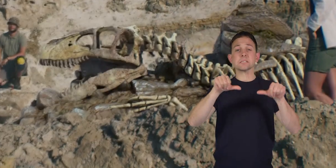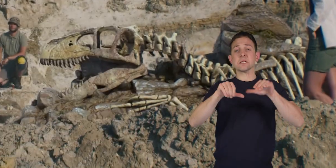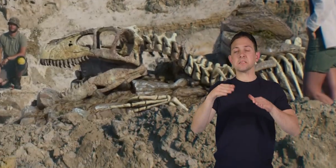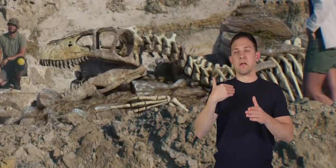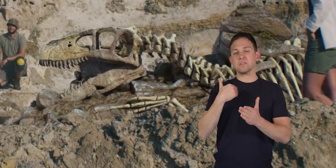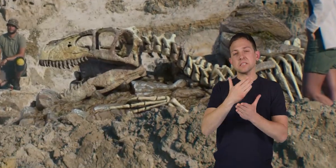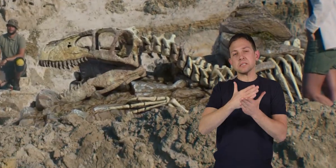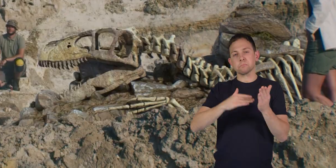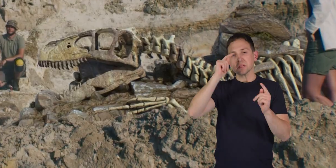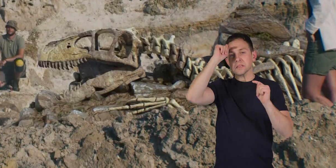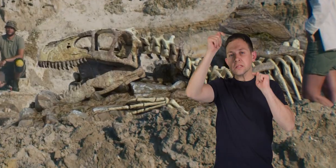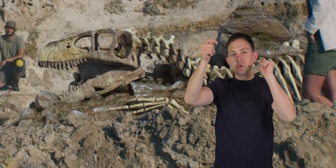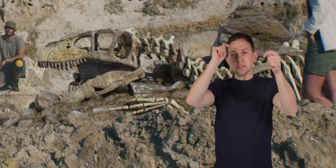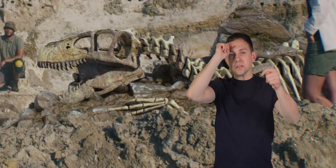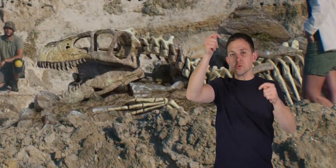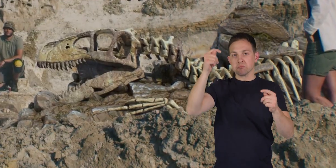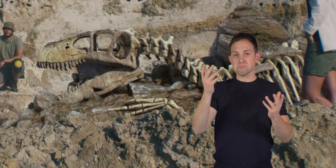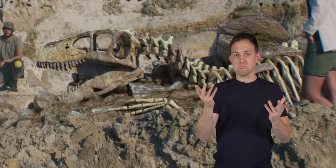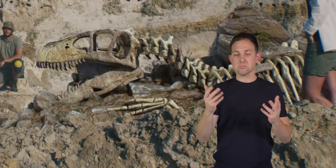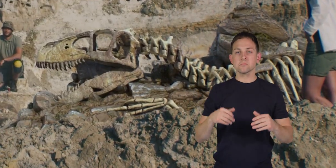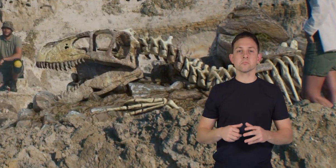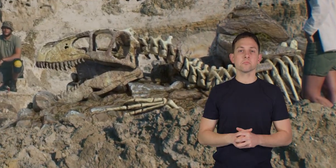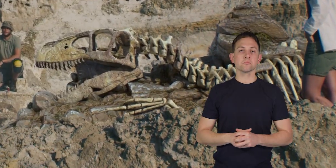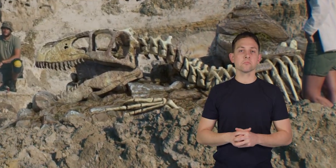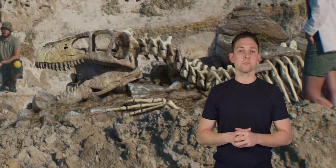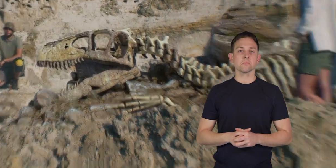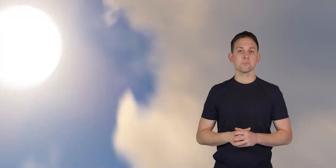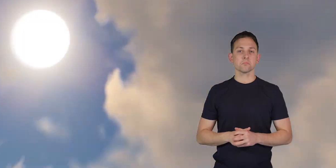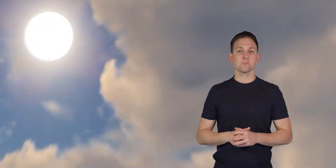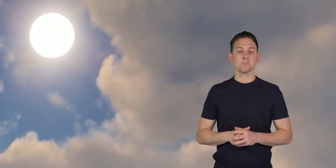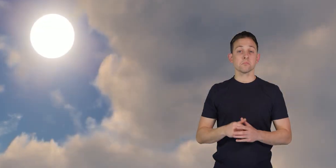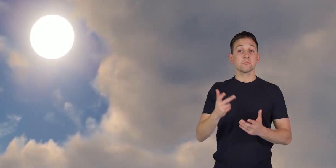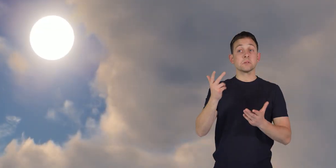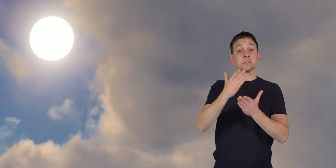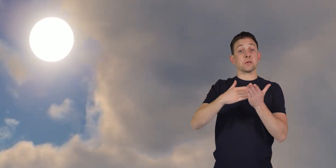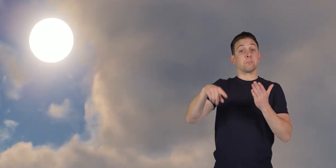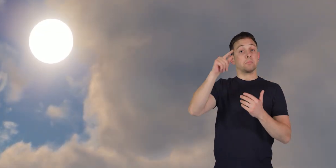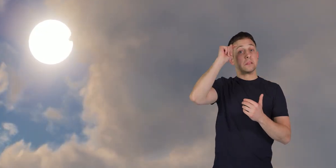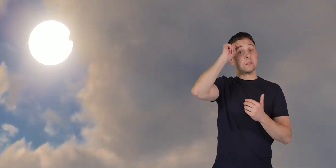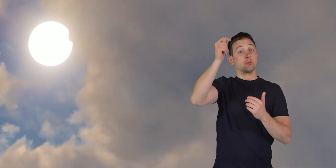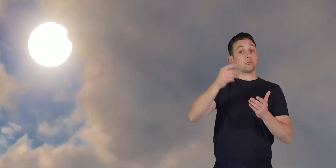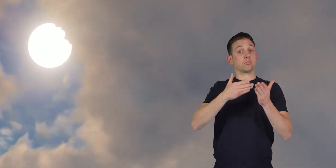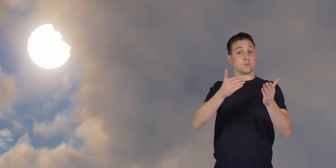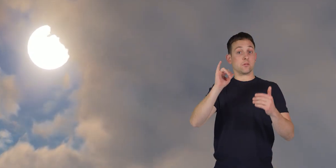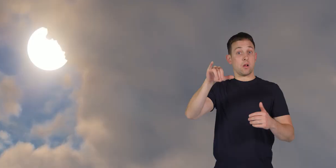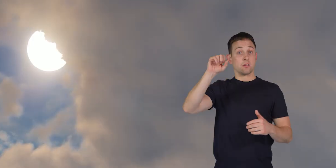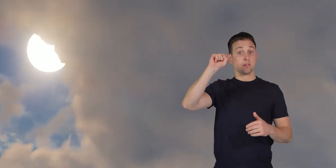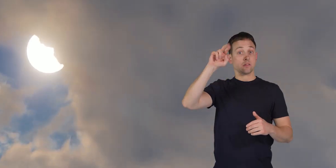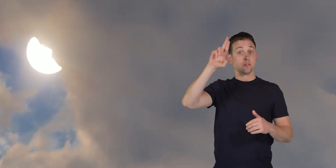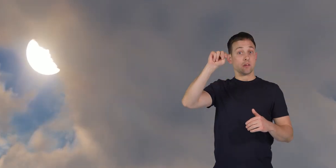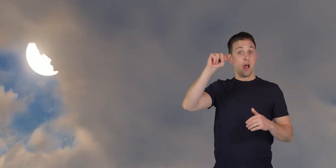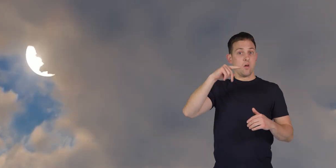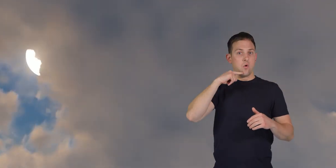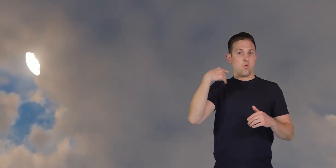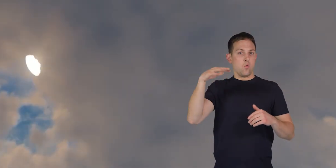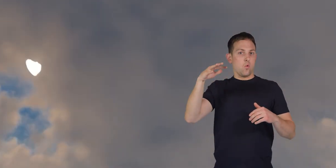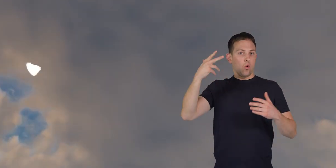scientists have a few ideas or theories. These theories suggest that the sun was blotted out